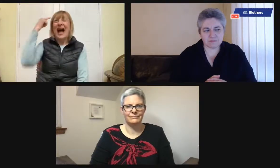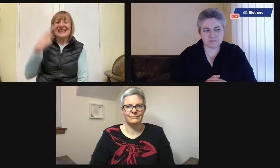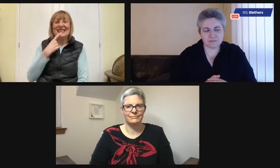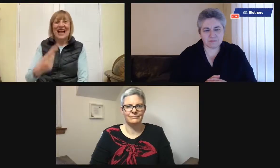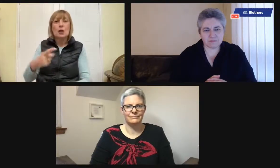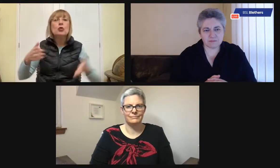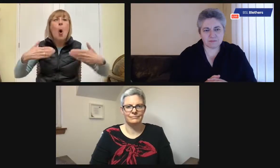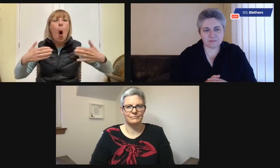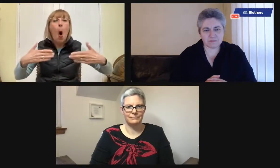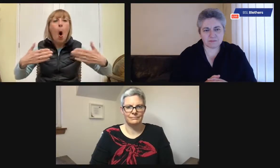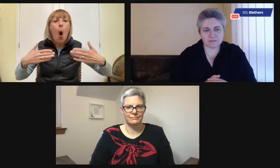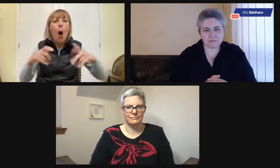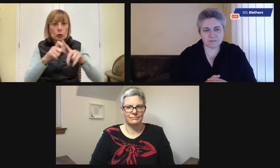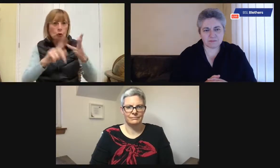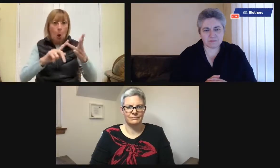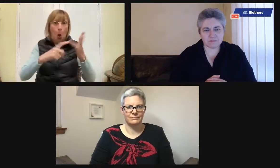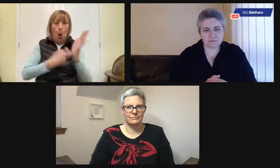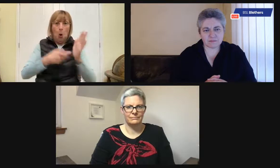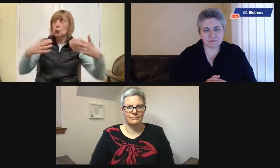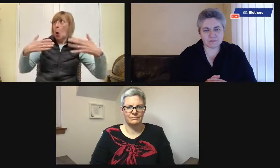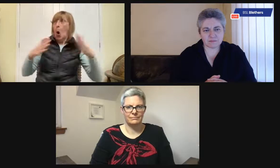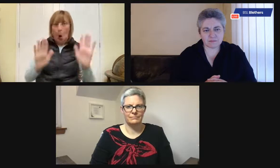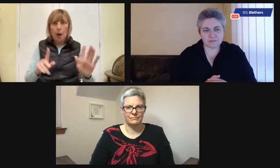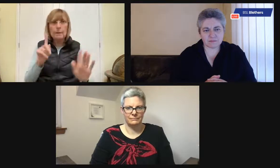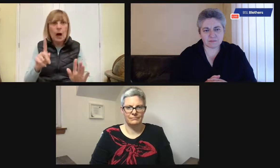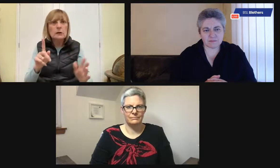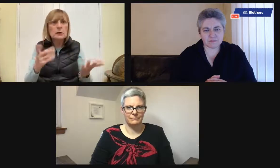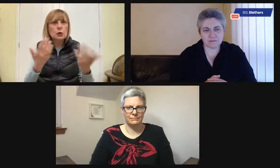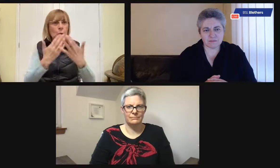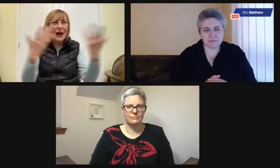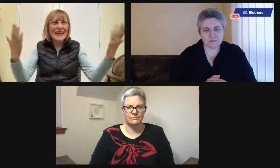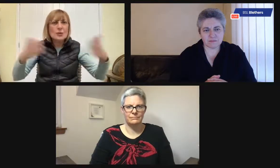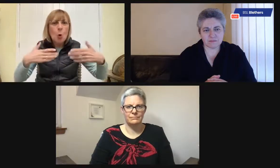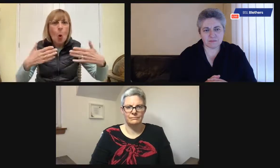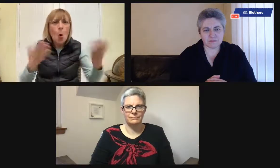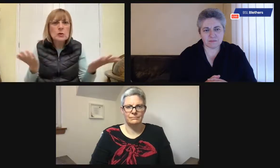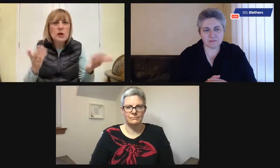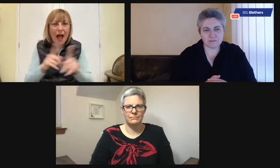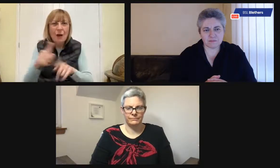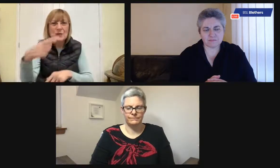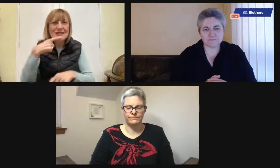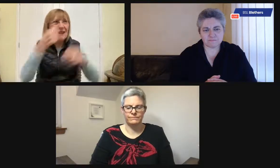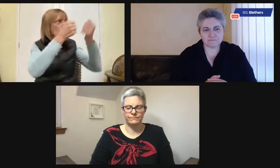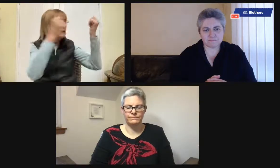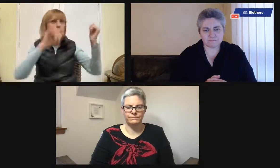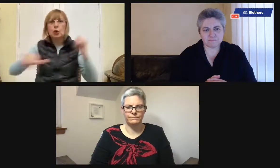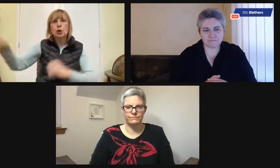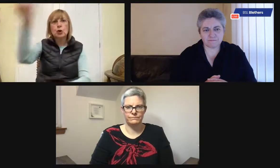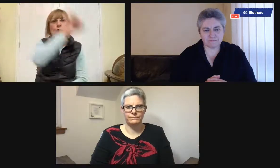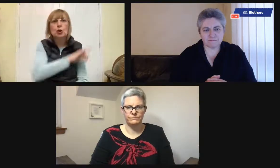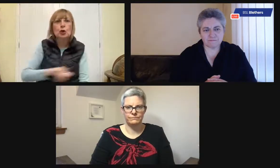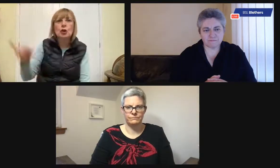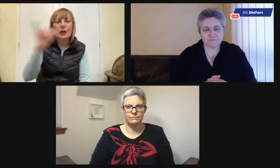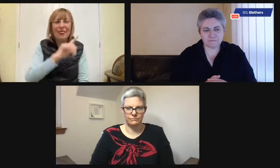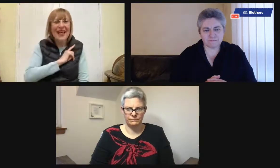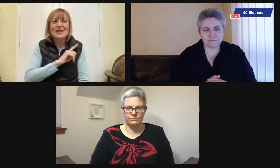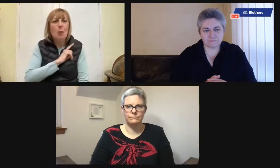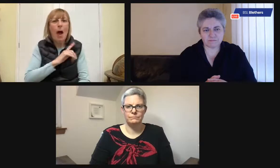right? So I can see that there's shelves and there's doors, and there's a door there, and that works. But a mug can be a dangerous